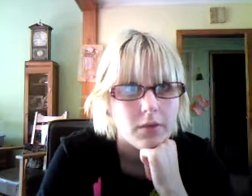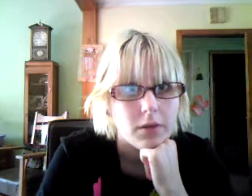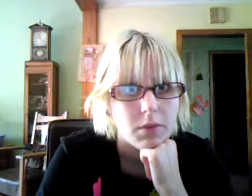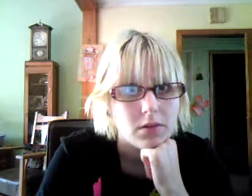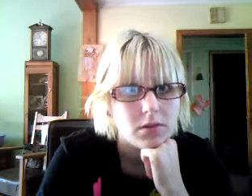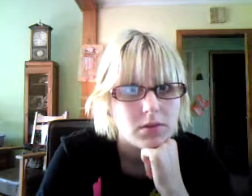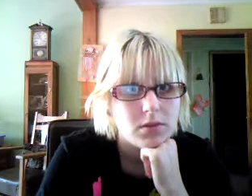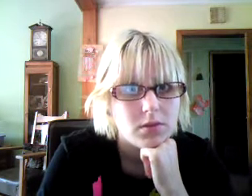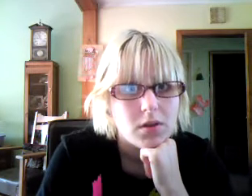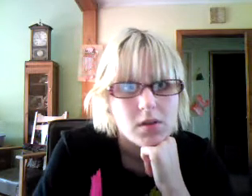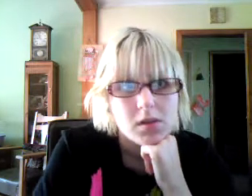females.